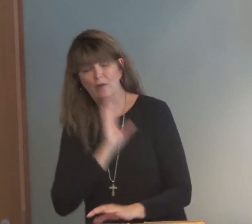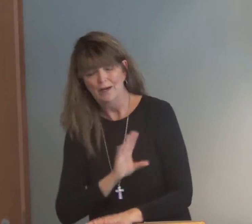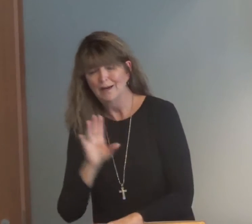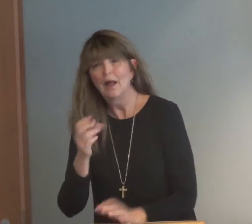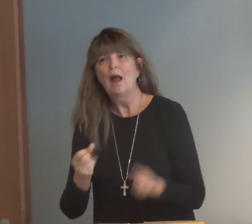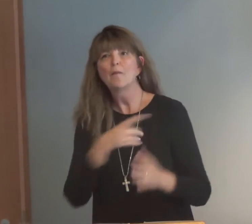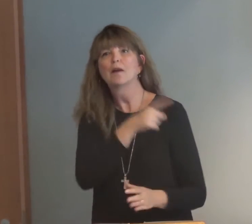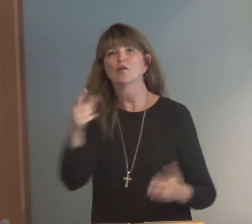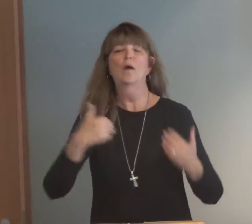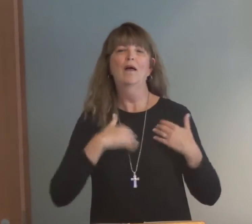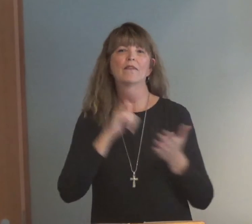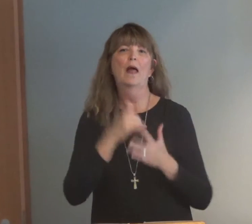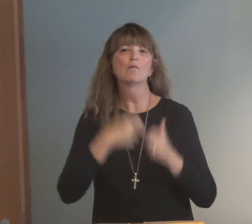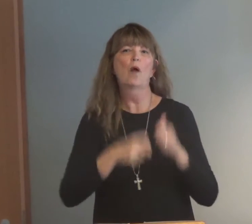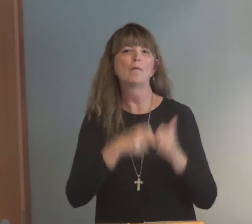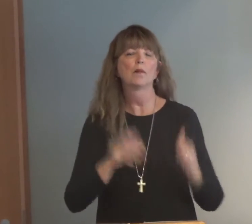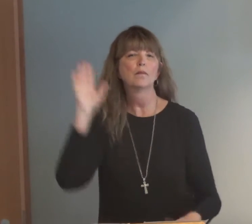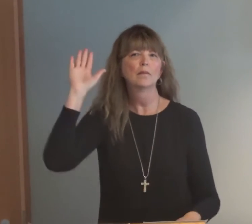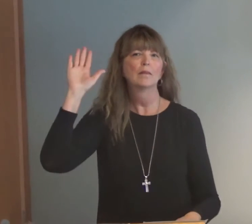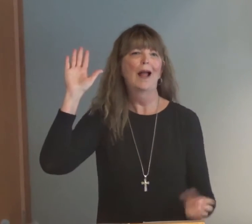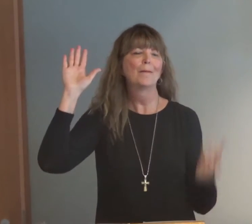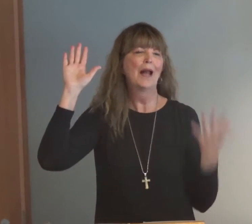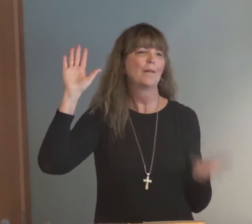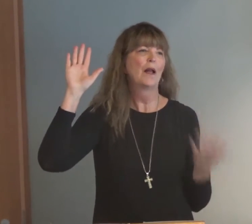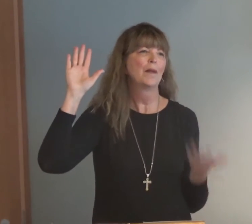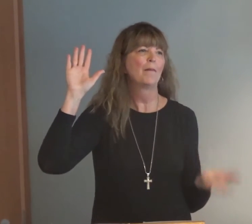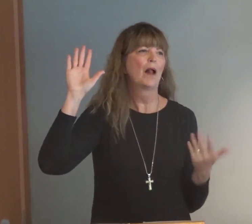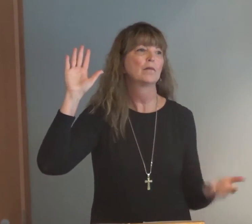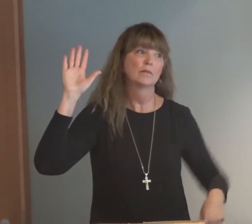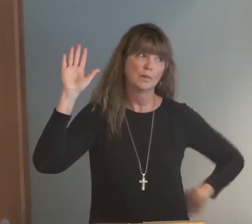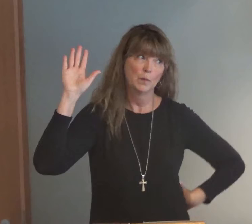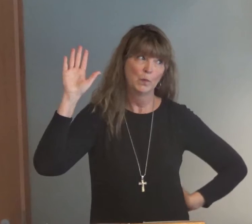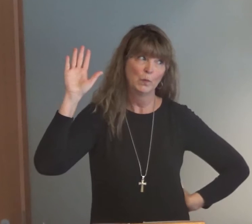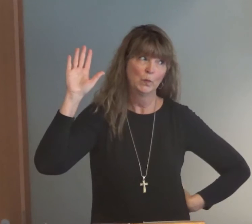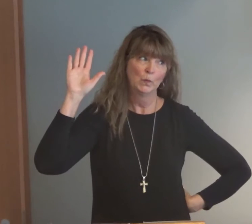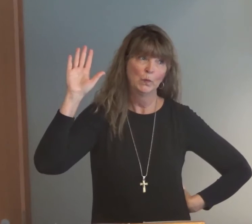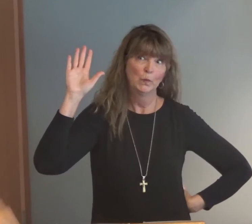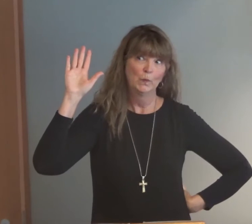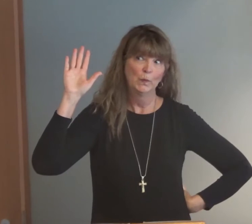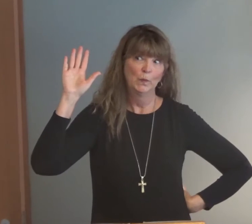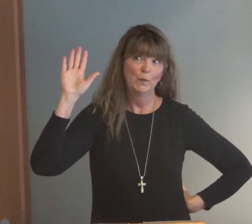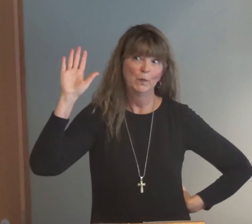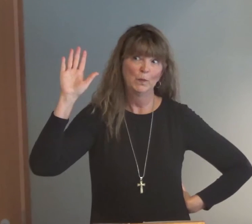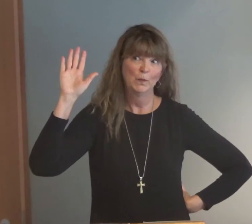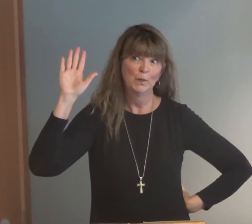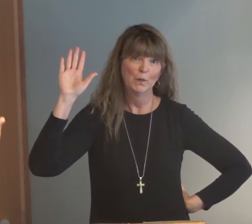And it's very frustrating of us. How many of y'all have that kind of a problem? Raise your hand. Come on, be honest.